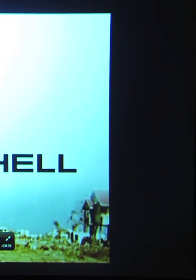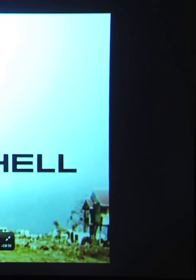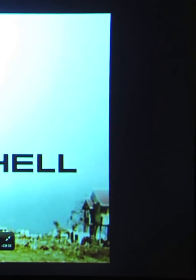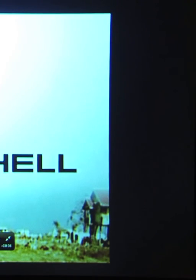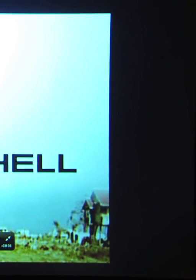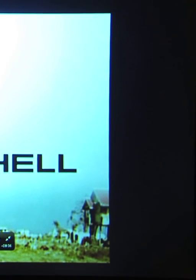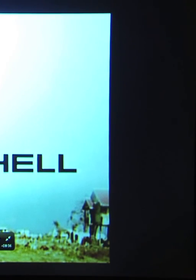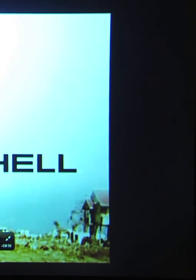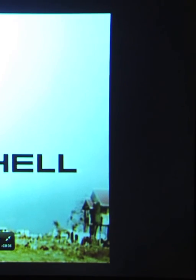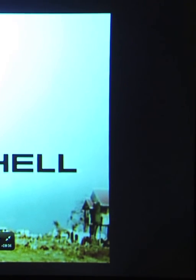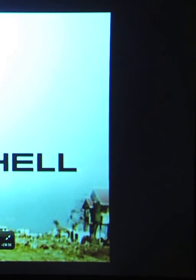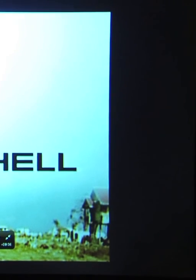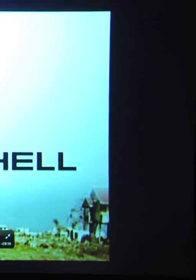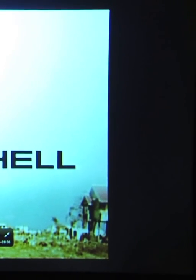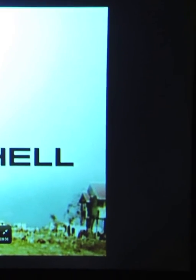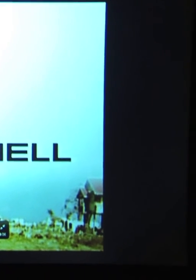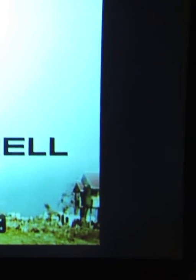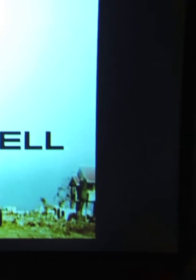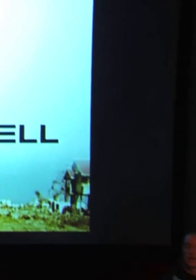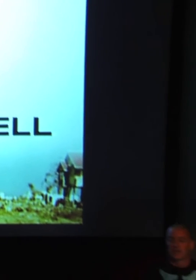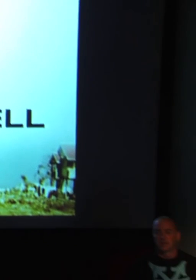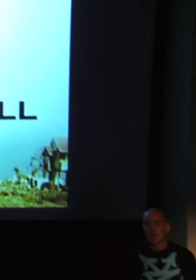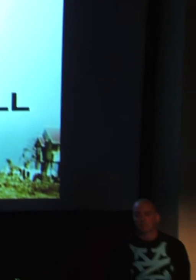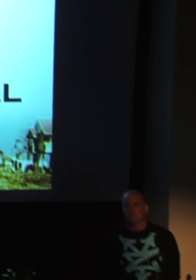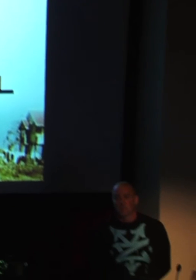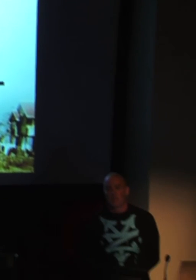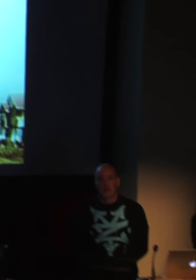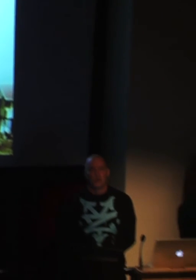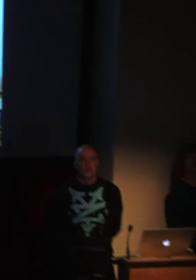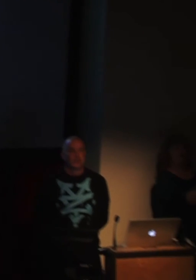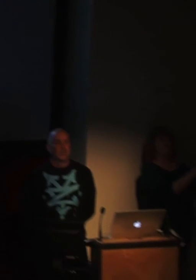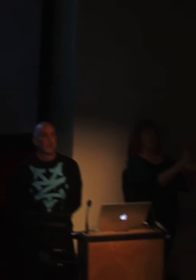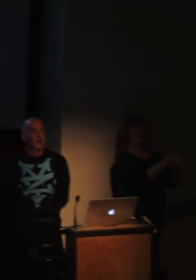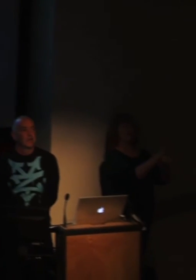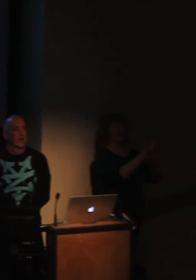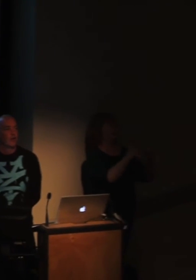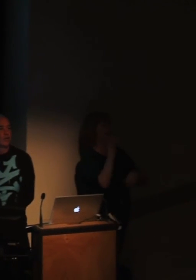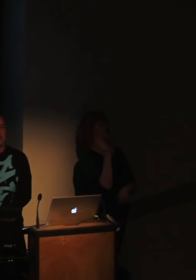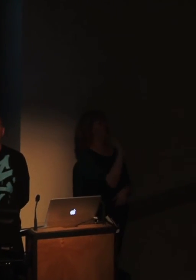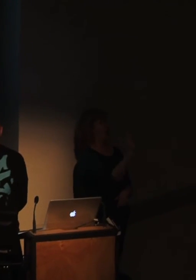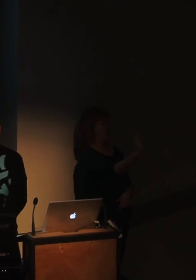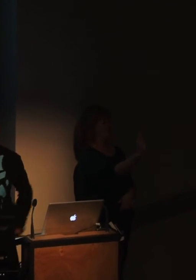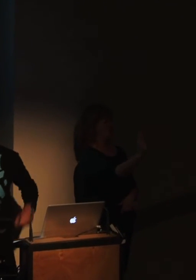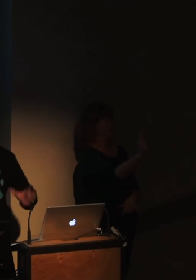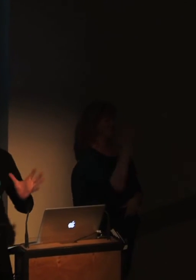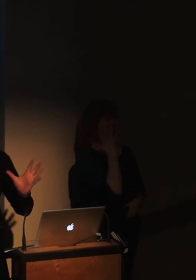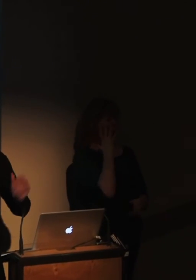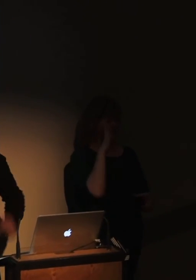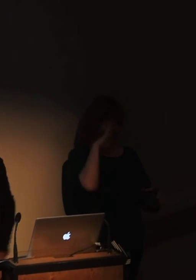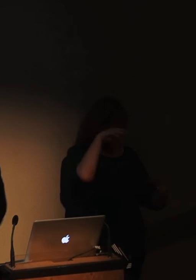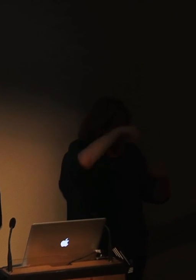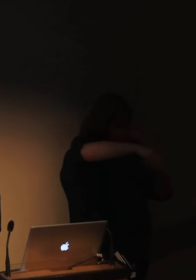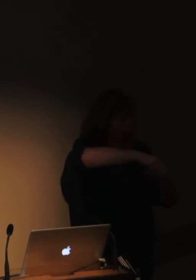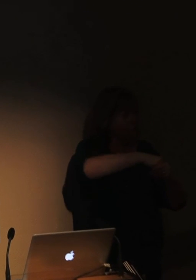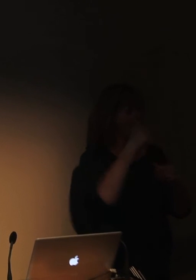Alright, now I went on to make another 17 films on sharks after that. When you start making or get trapped in a particular